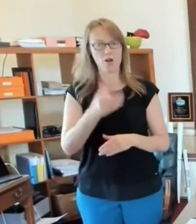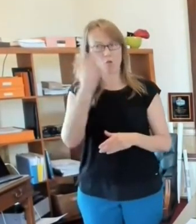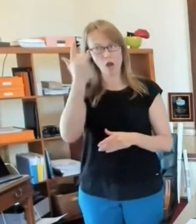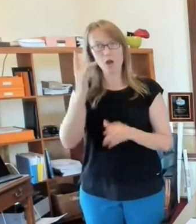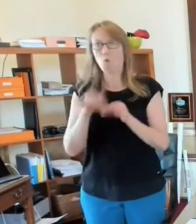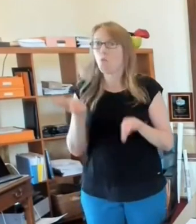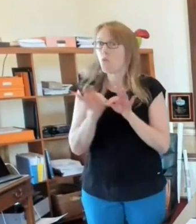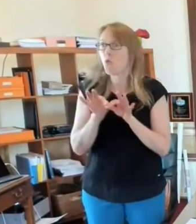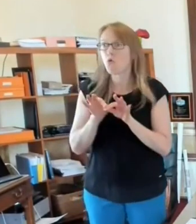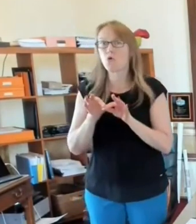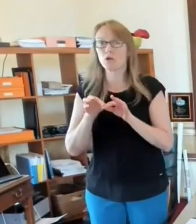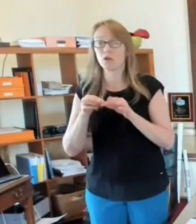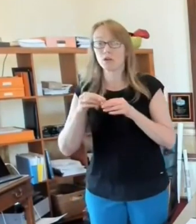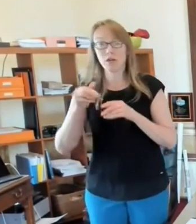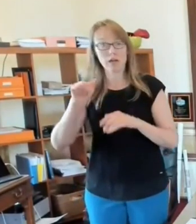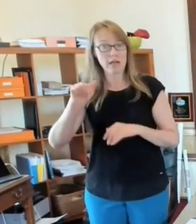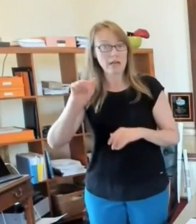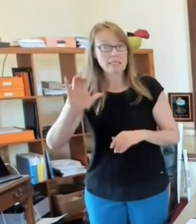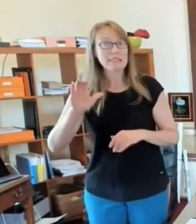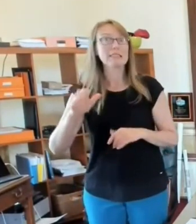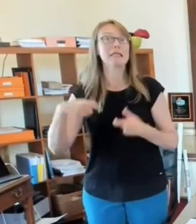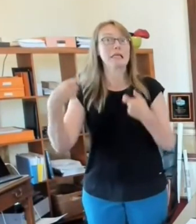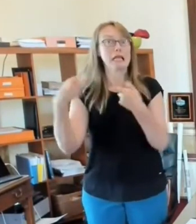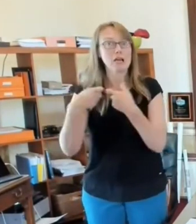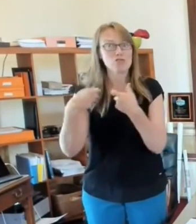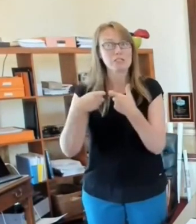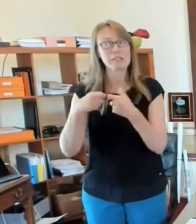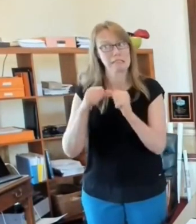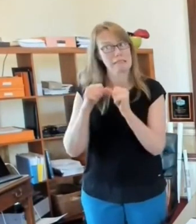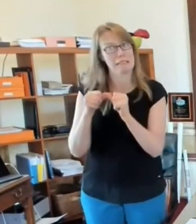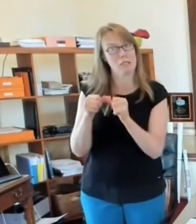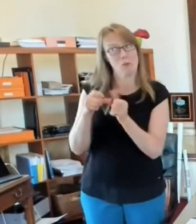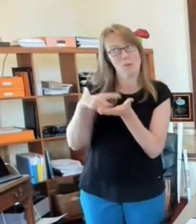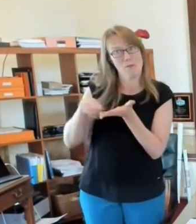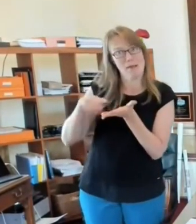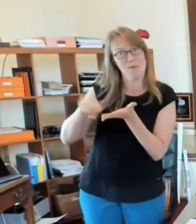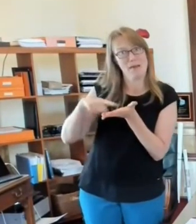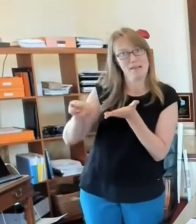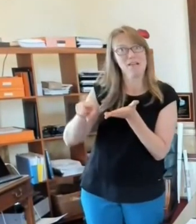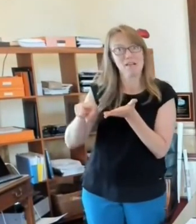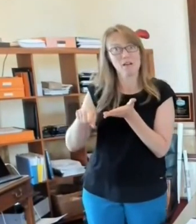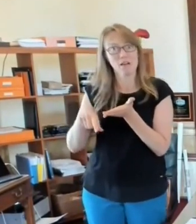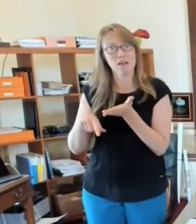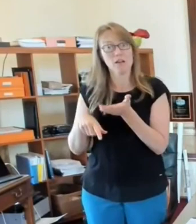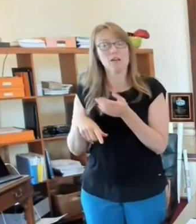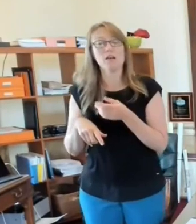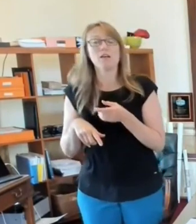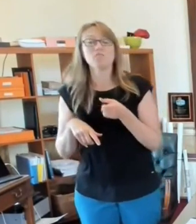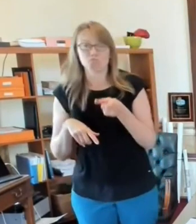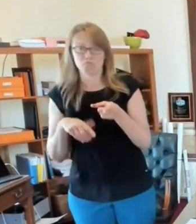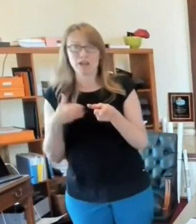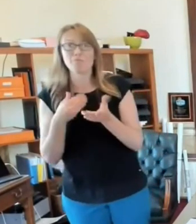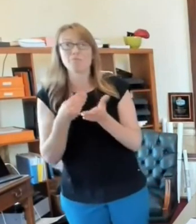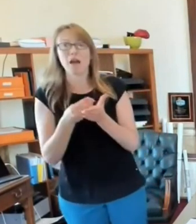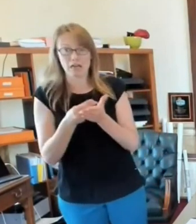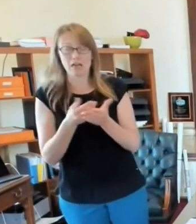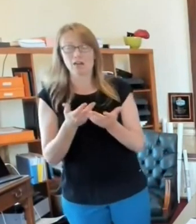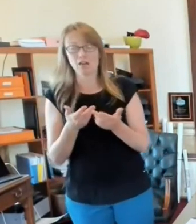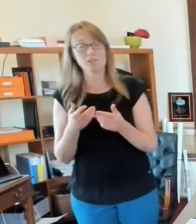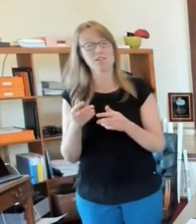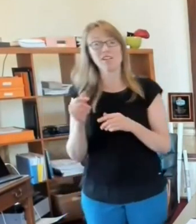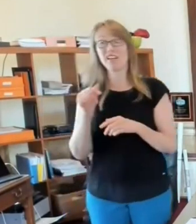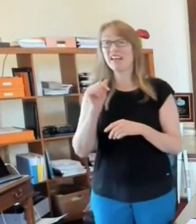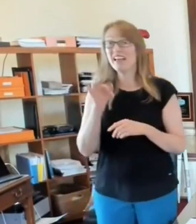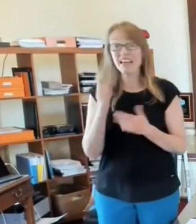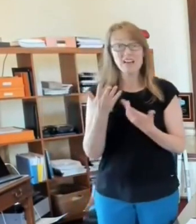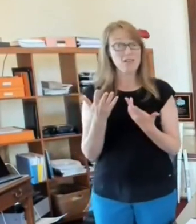utilities shut off is the first real blow to someone to